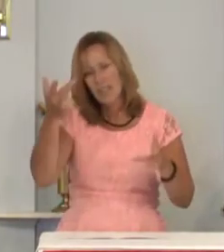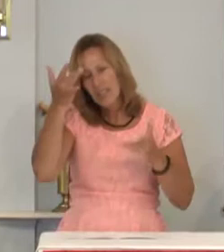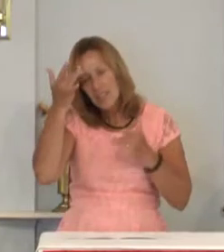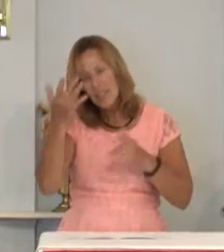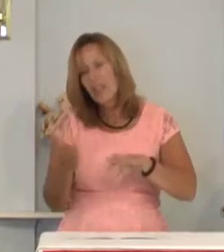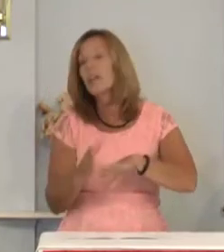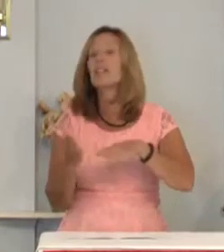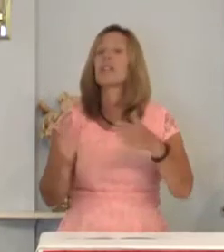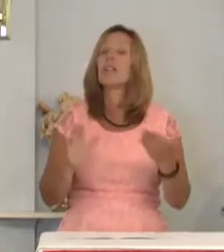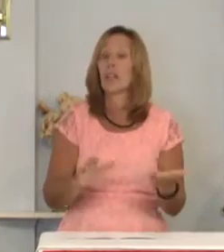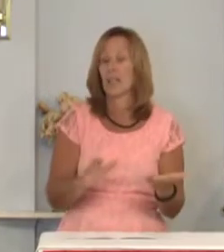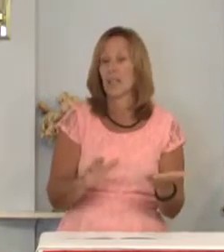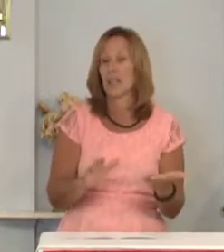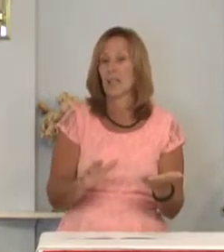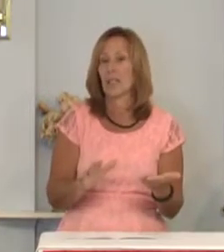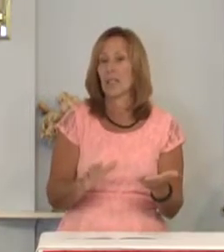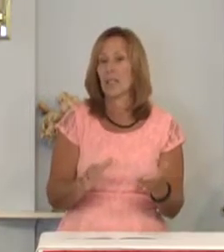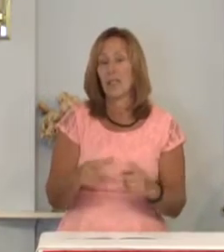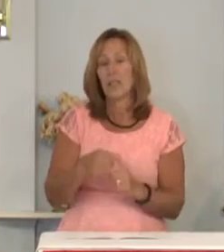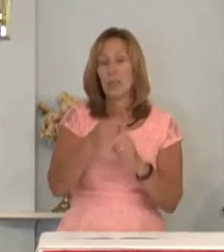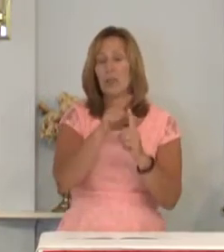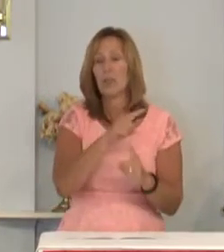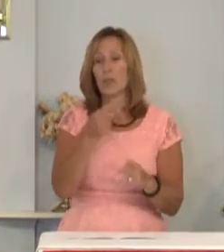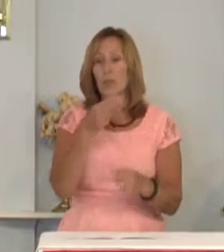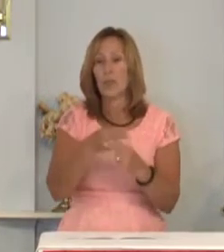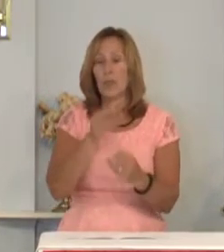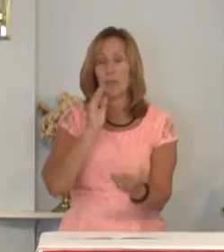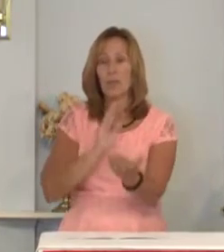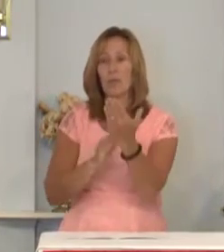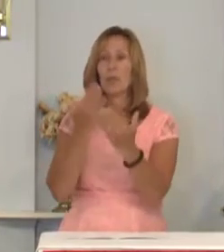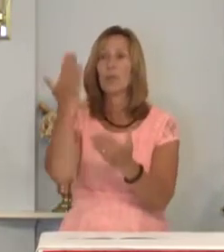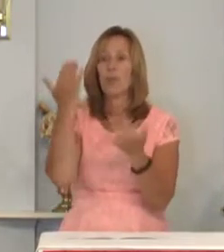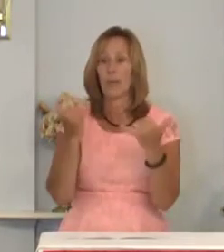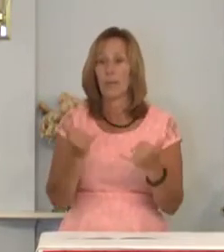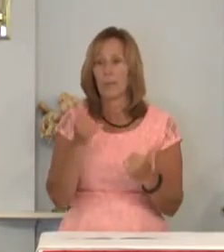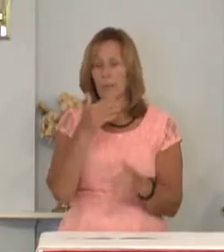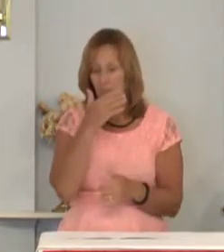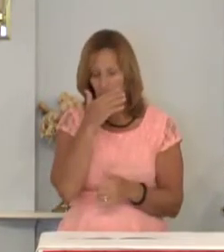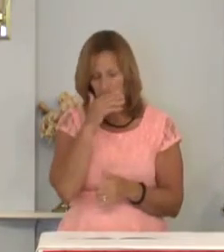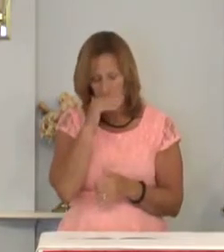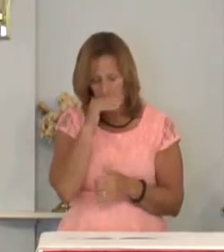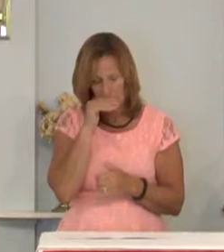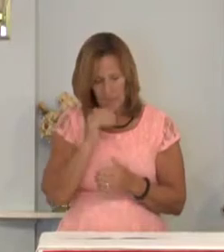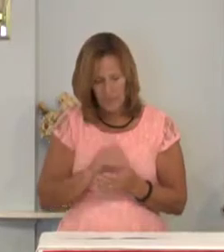and the dying especially those we name before you now